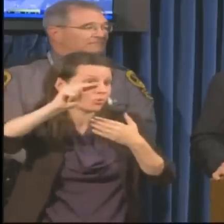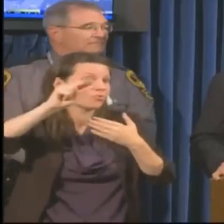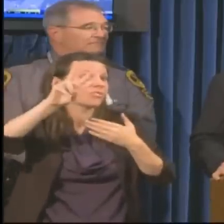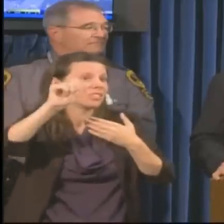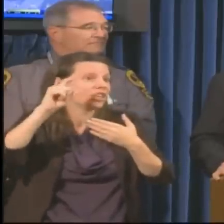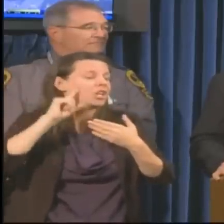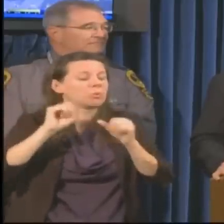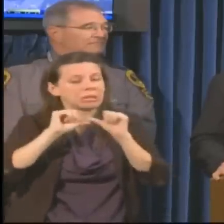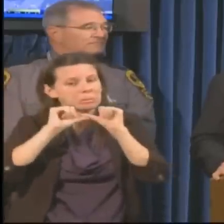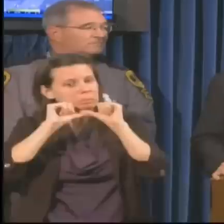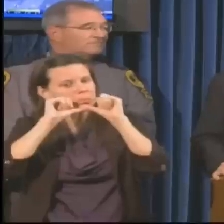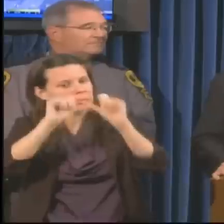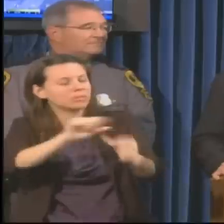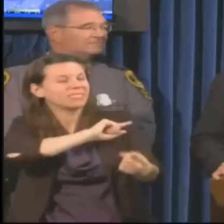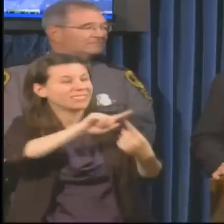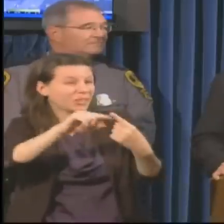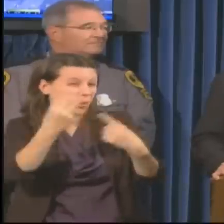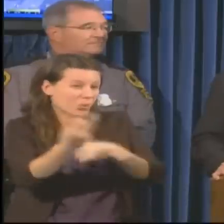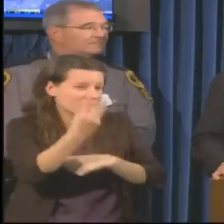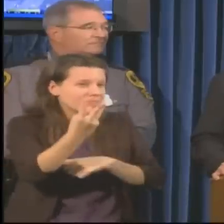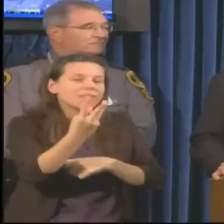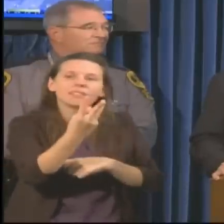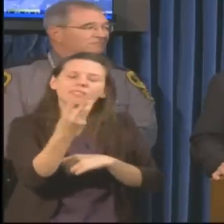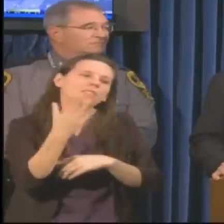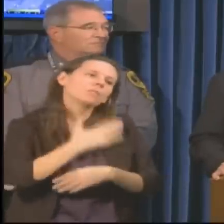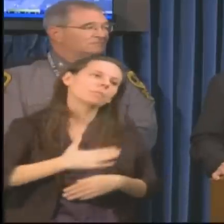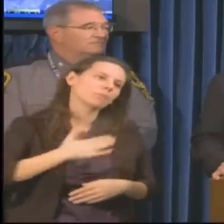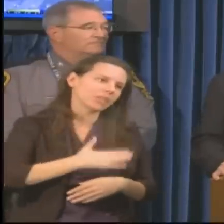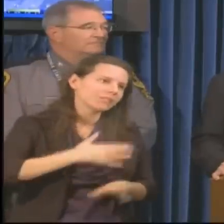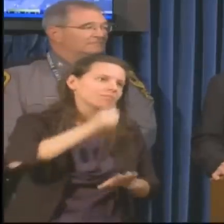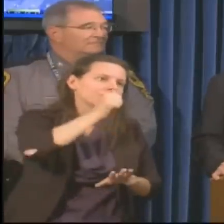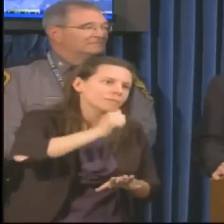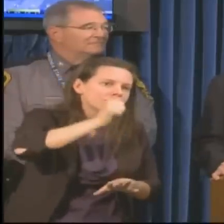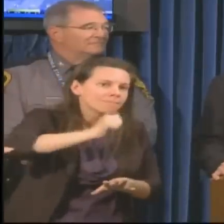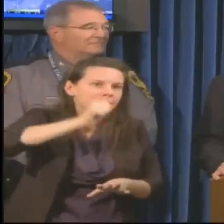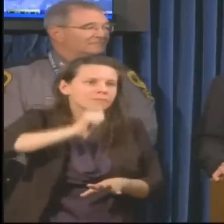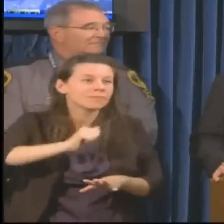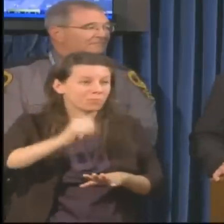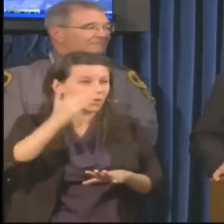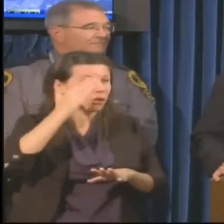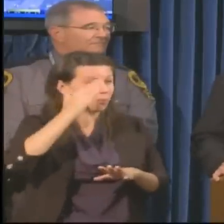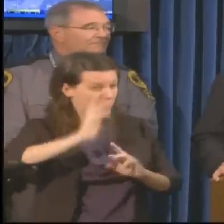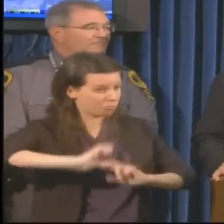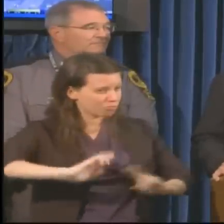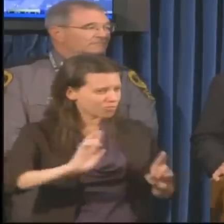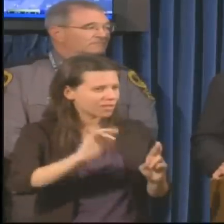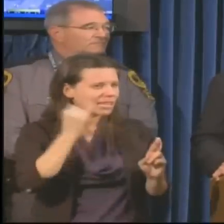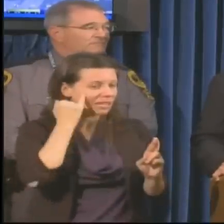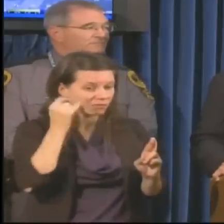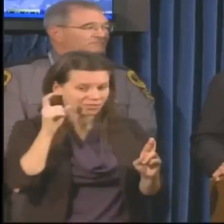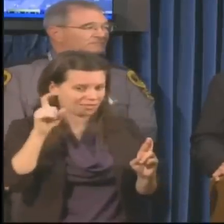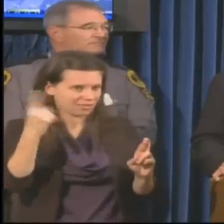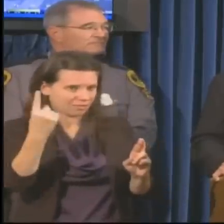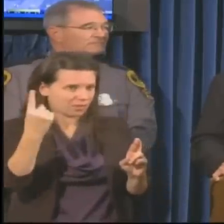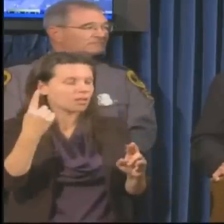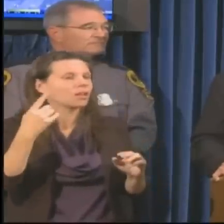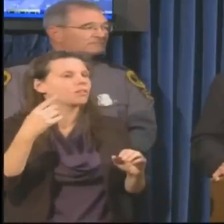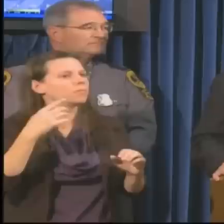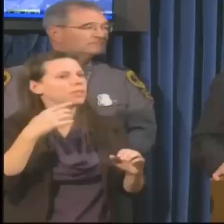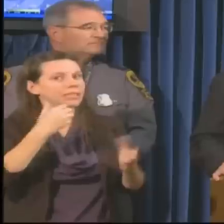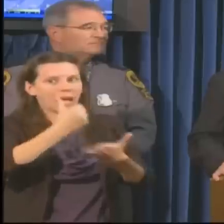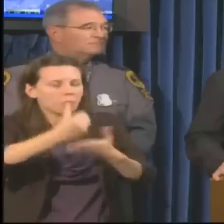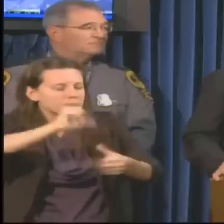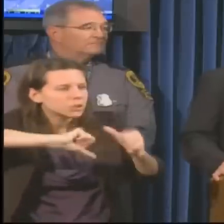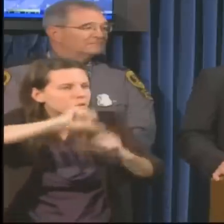People are going to have to be patient, be a good neighbor, know right now where your shelters are, know who you can go to if, in fact, you have